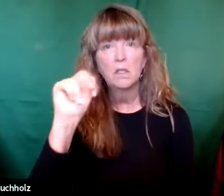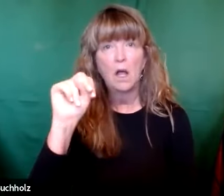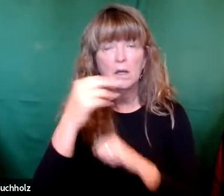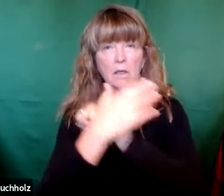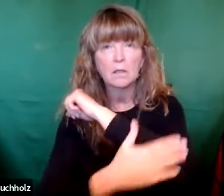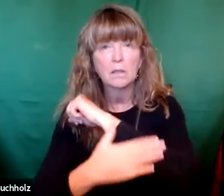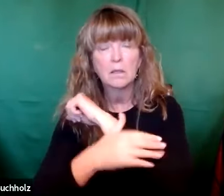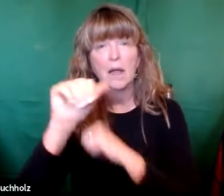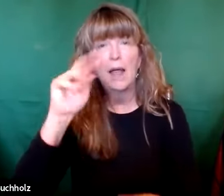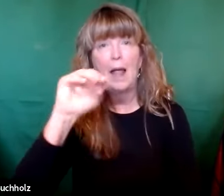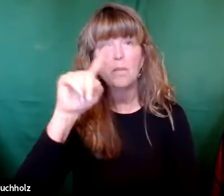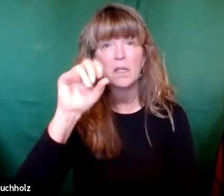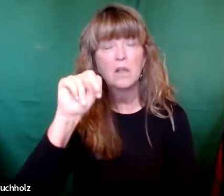And also in the Amazon,